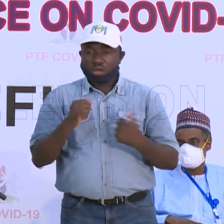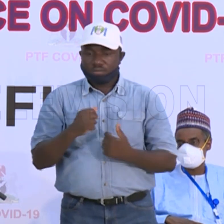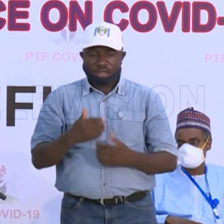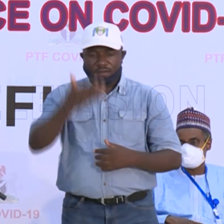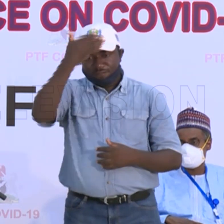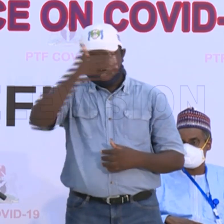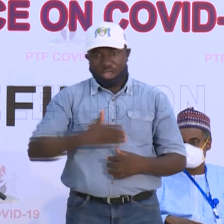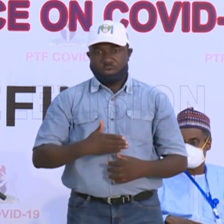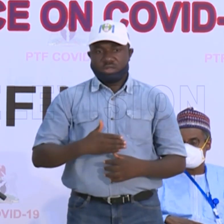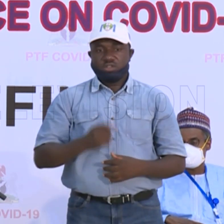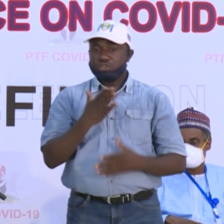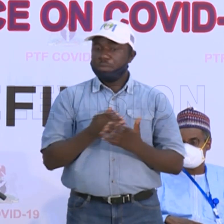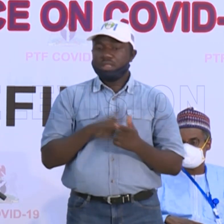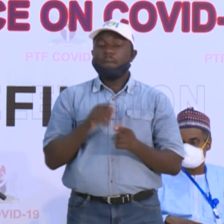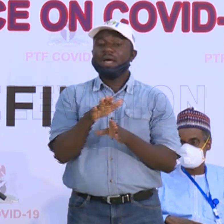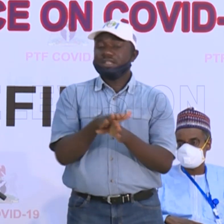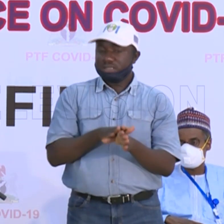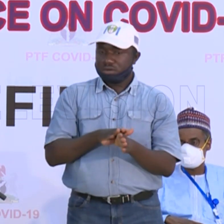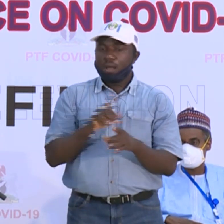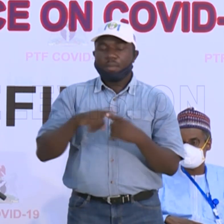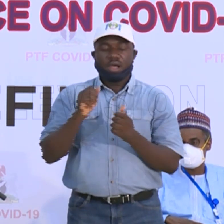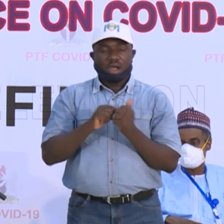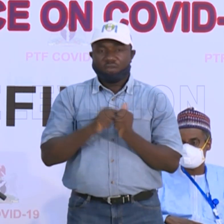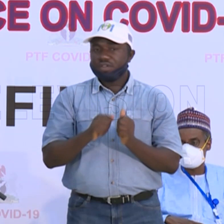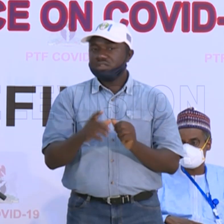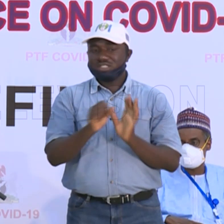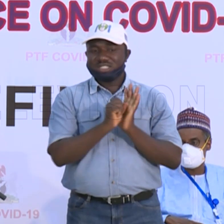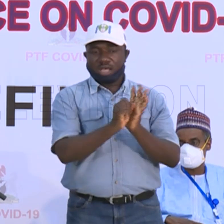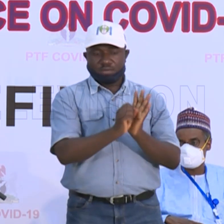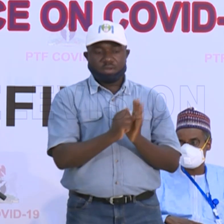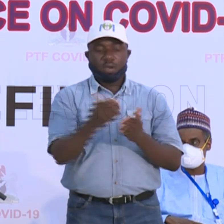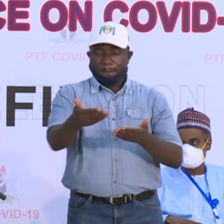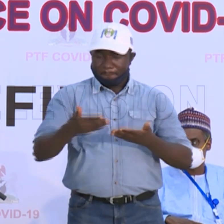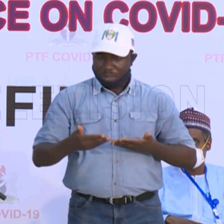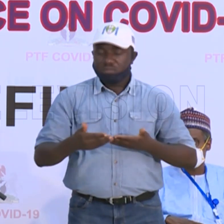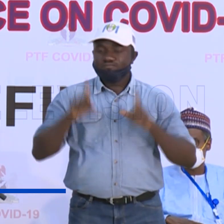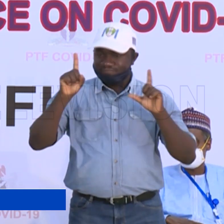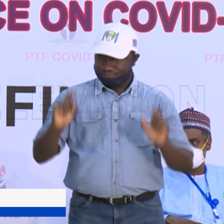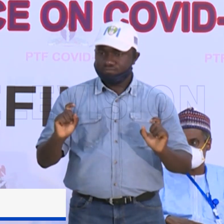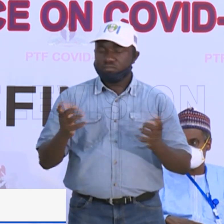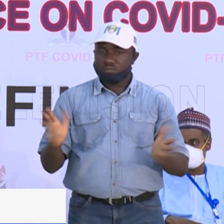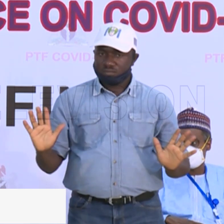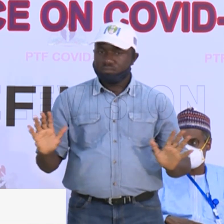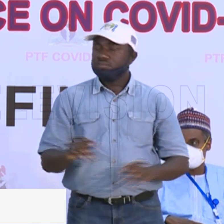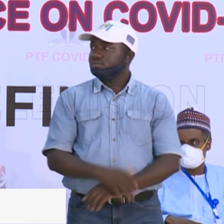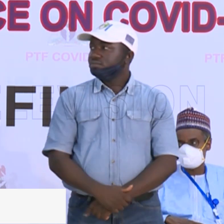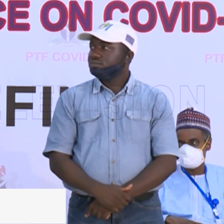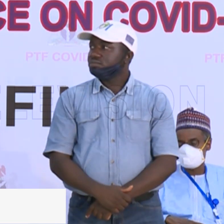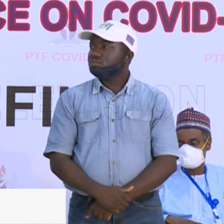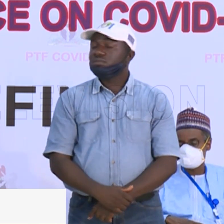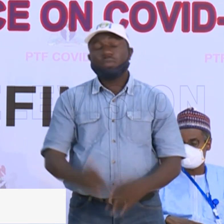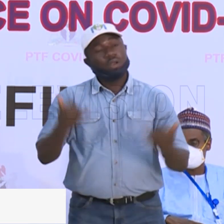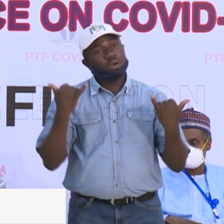Sometimes there have been some delays, but every single sample that has come forward has actually been tested. Currently,